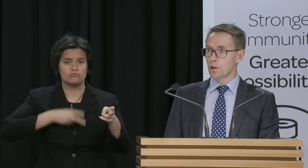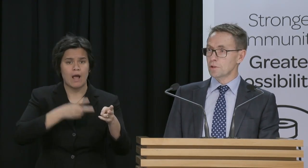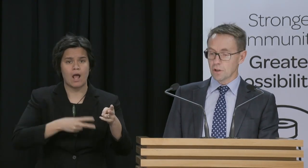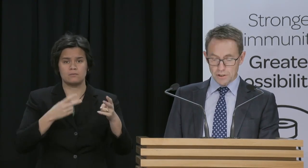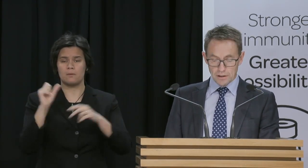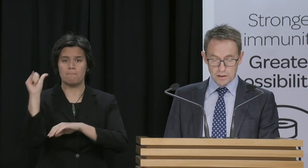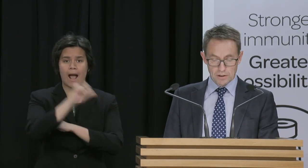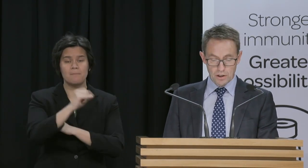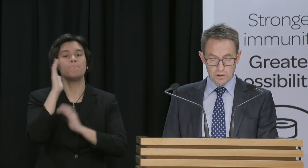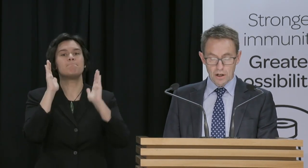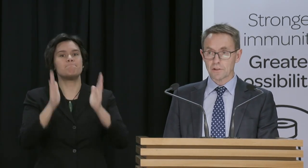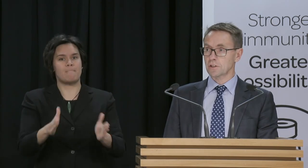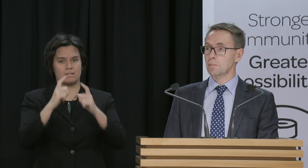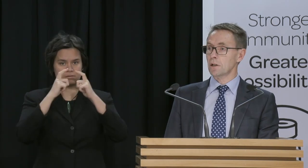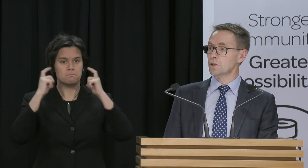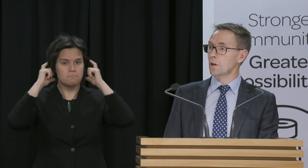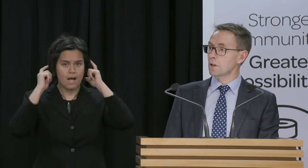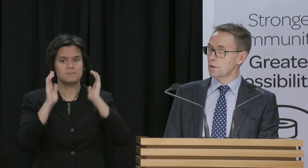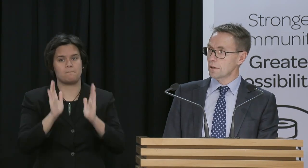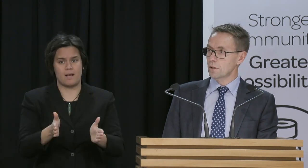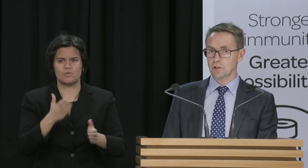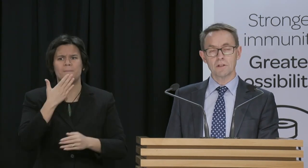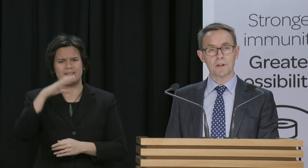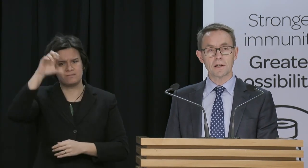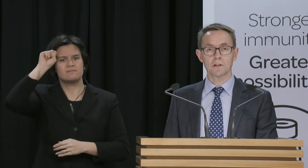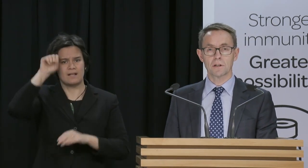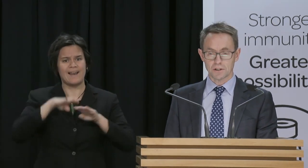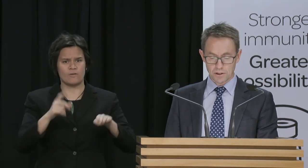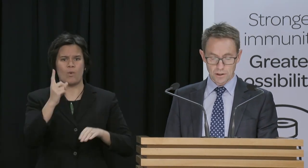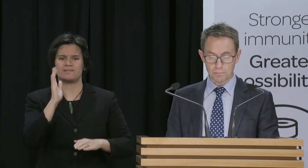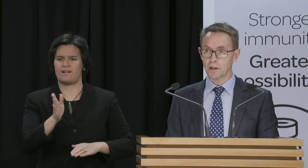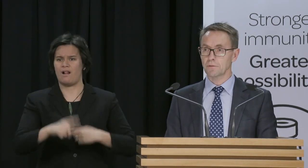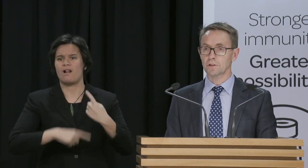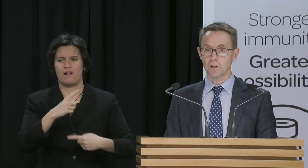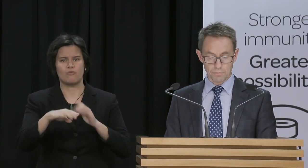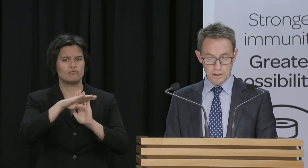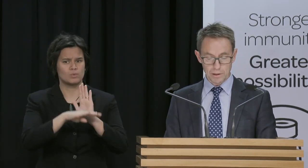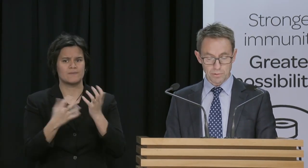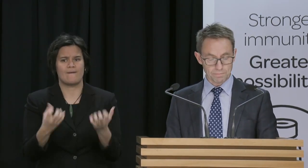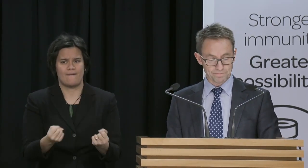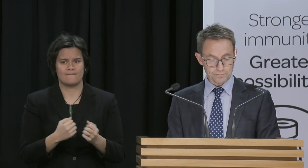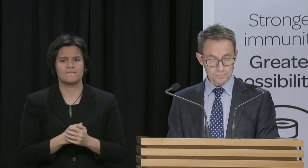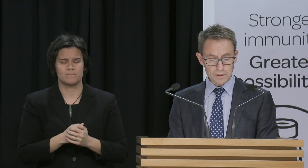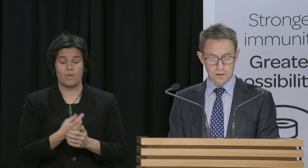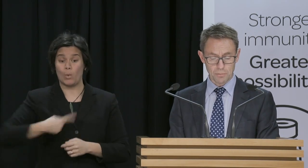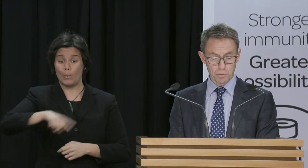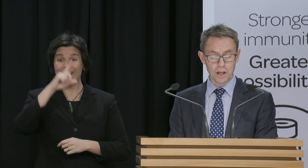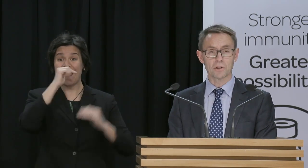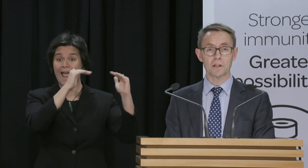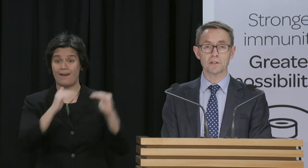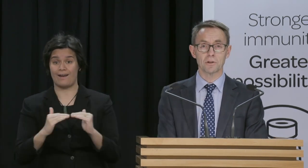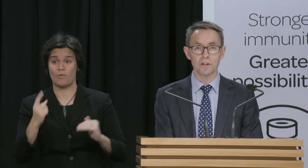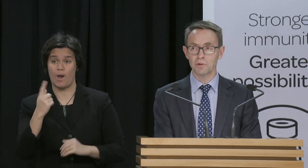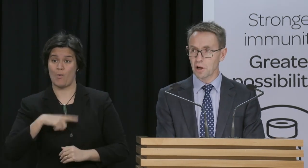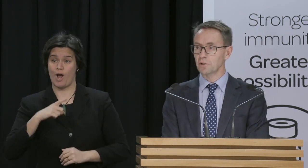while the job is not done, there's no denying this is a milestone and that we've achieved that thanks to the combined efforts of many people. A simple